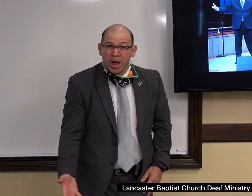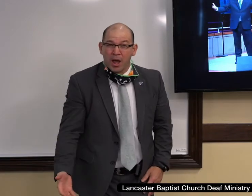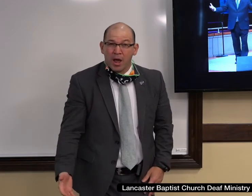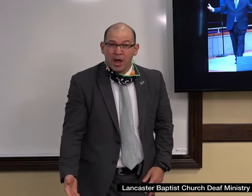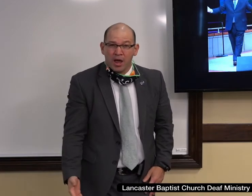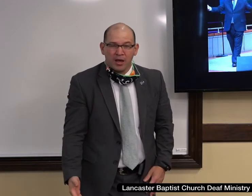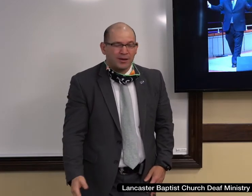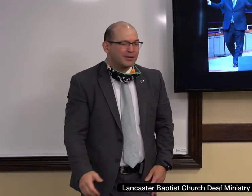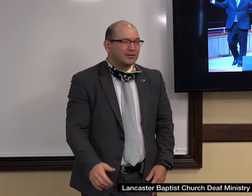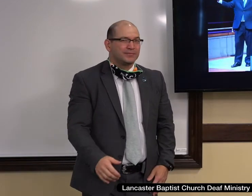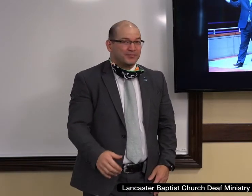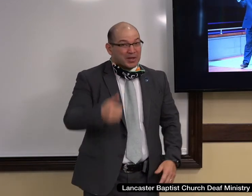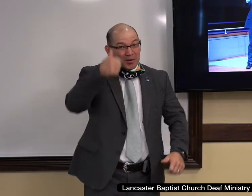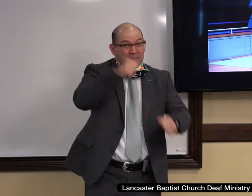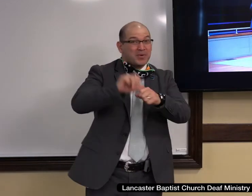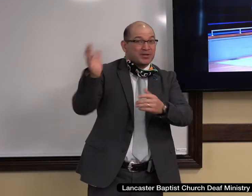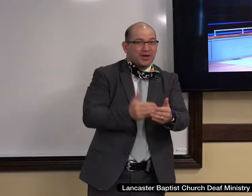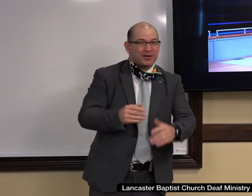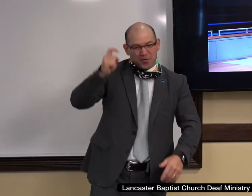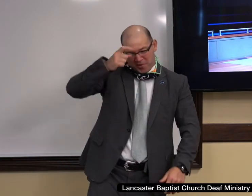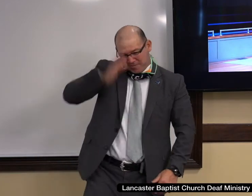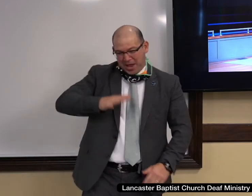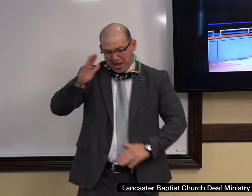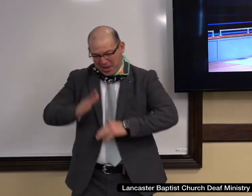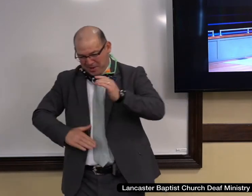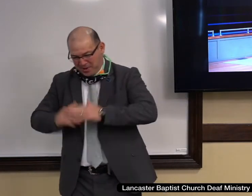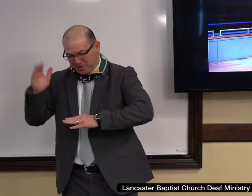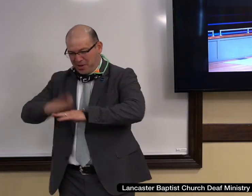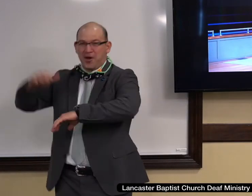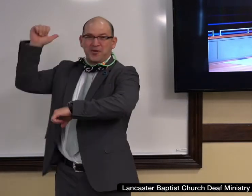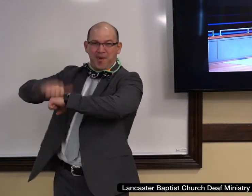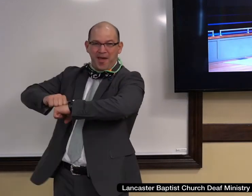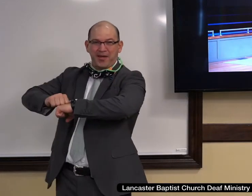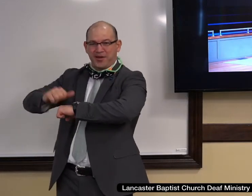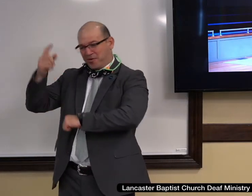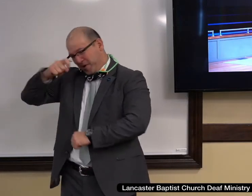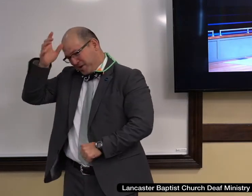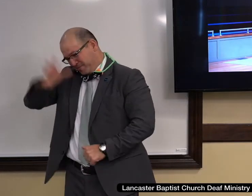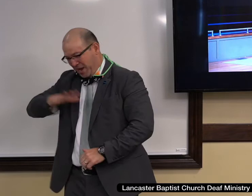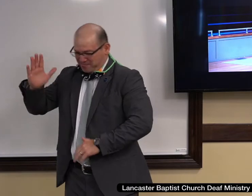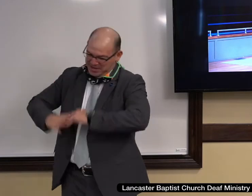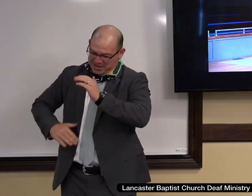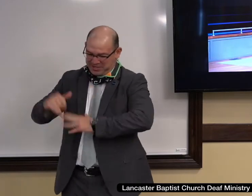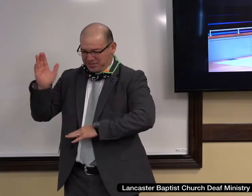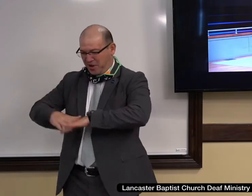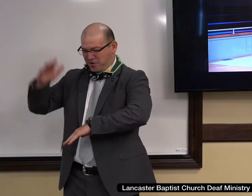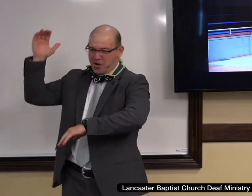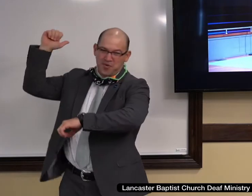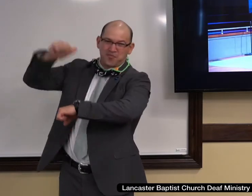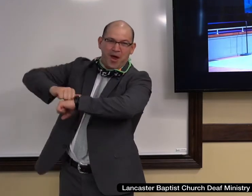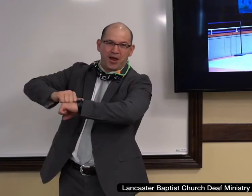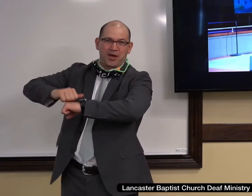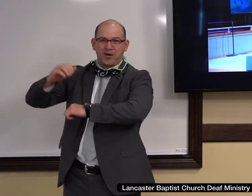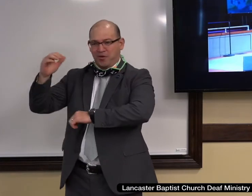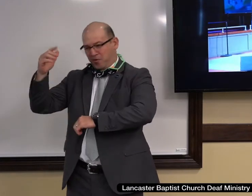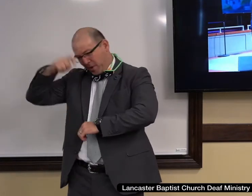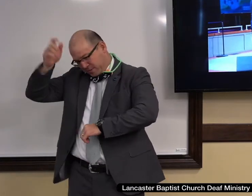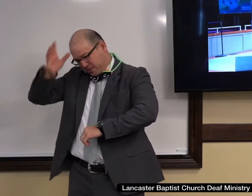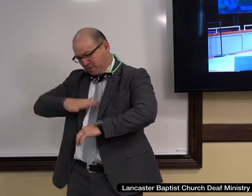Don't you? The wise man built his house upon the rock. The wise man built his house upon the rock. The wise man